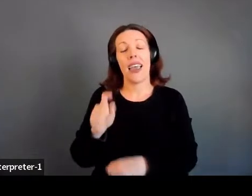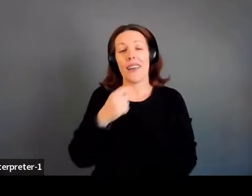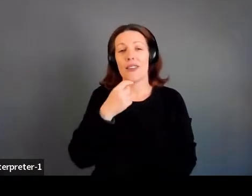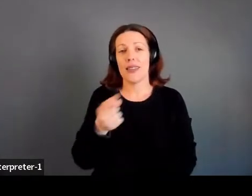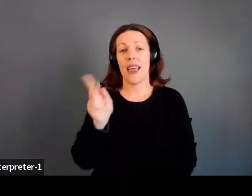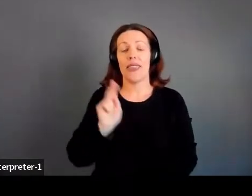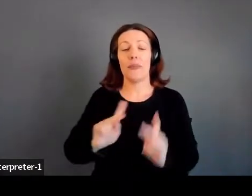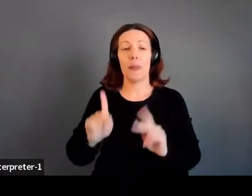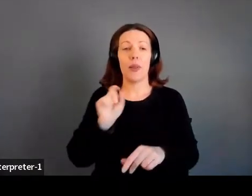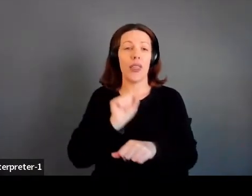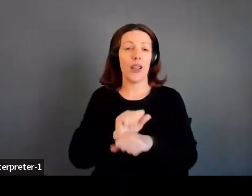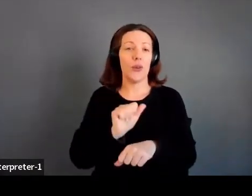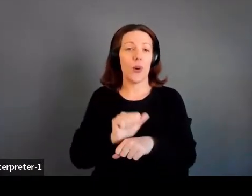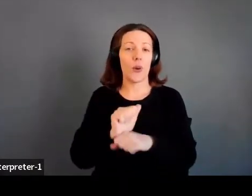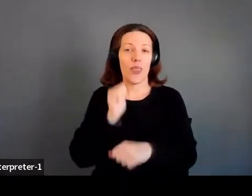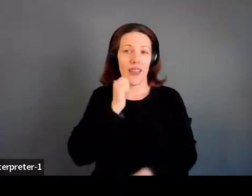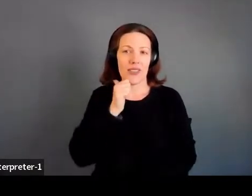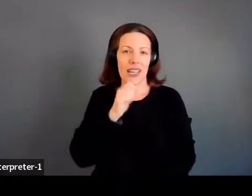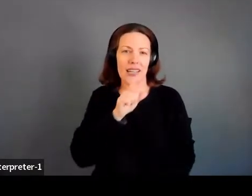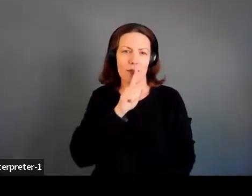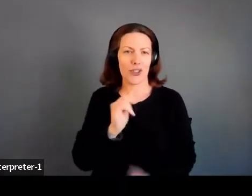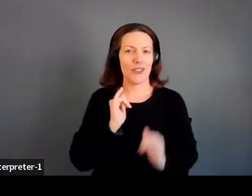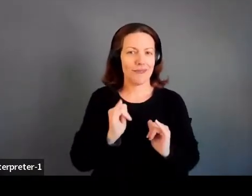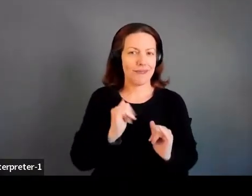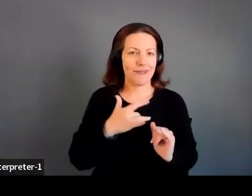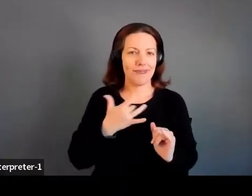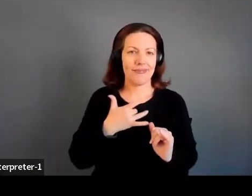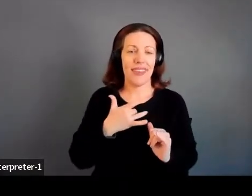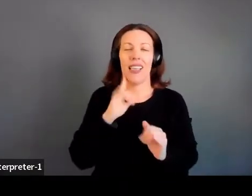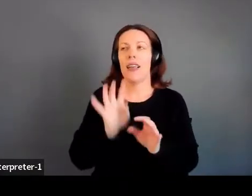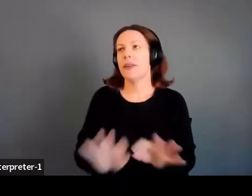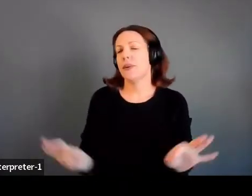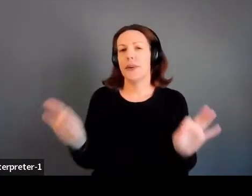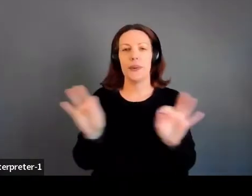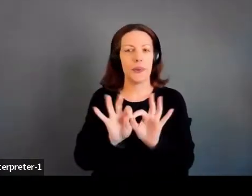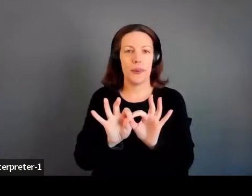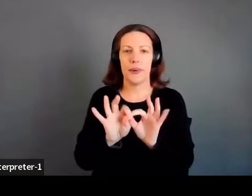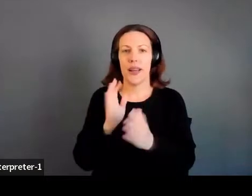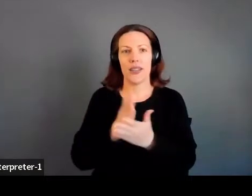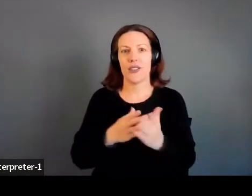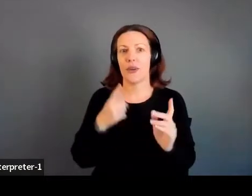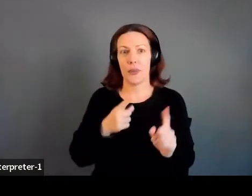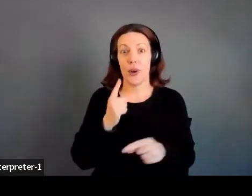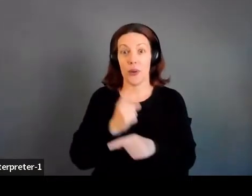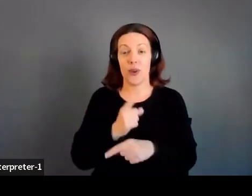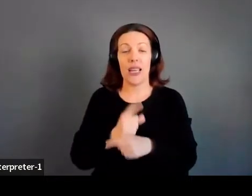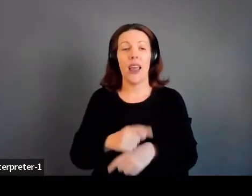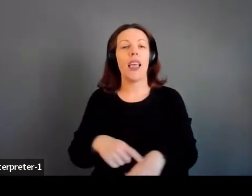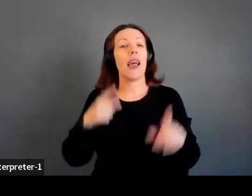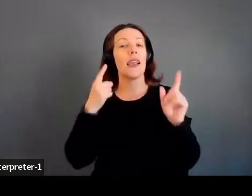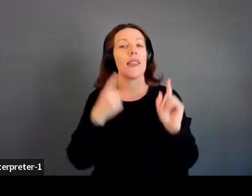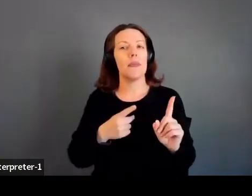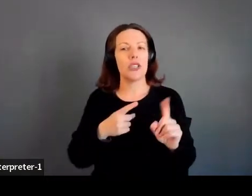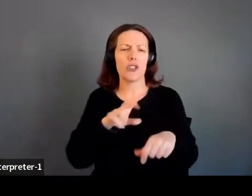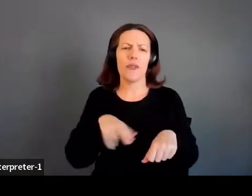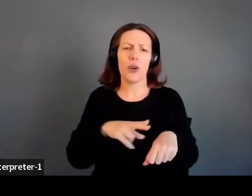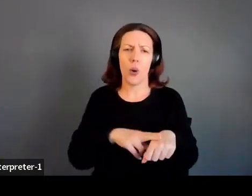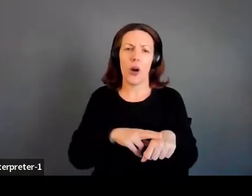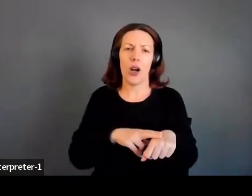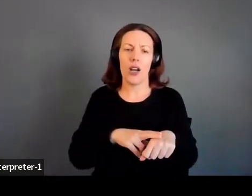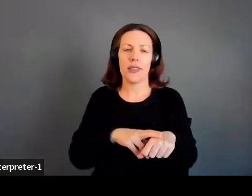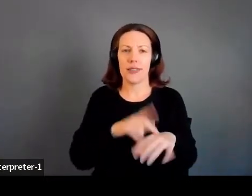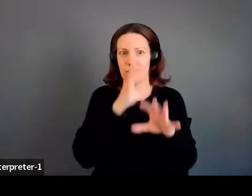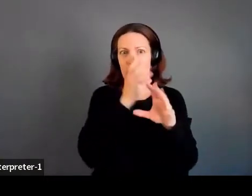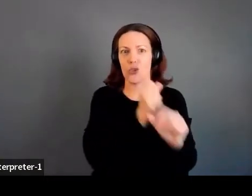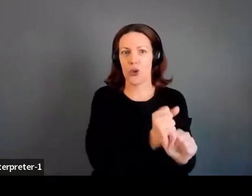day, and I'm sure this resonates for so many of you, it's everything at a certain point, right? It's the mission of course drew